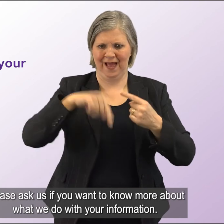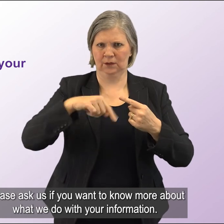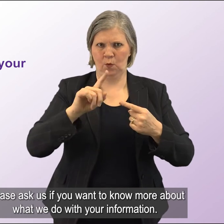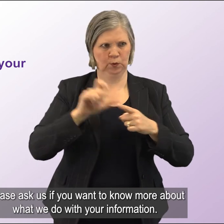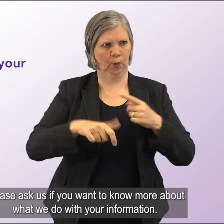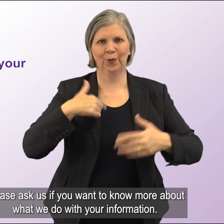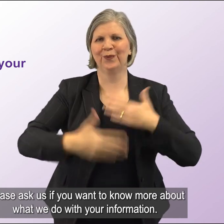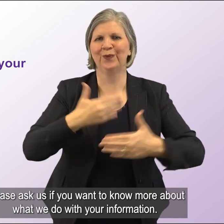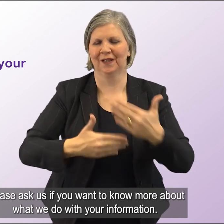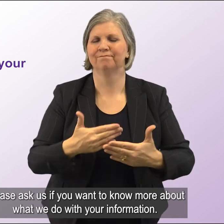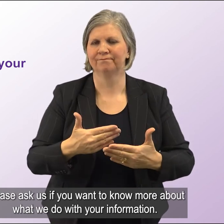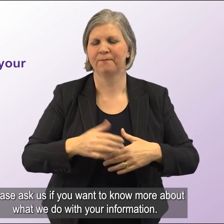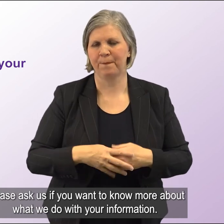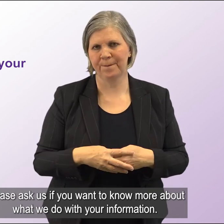more about what we do with your information.